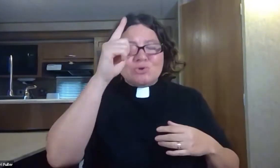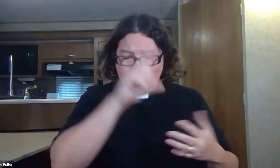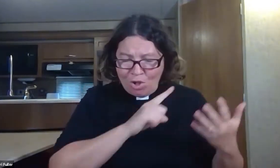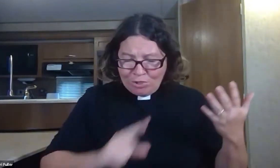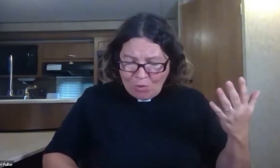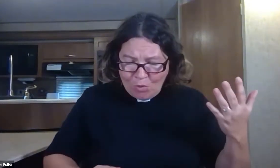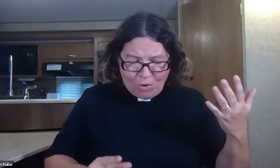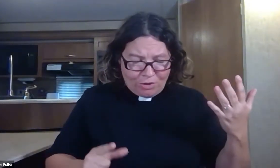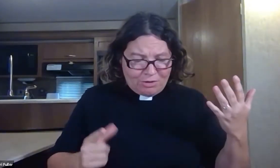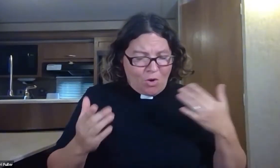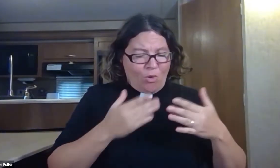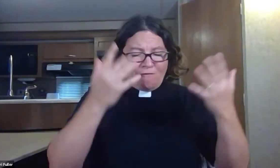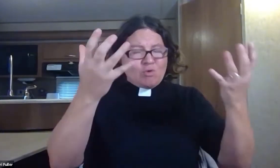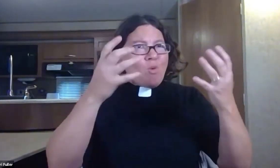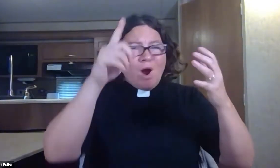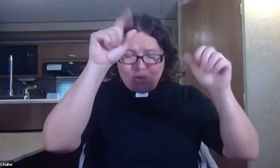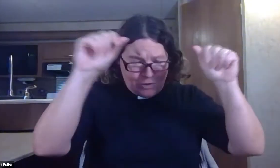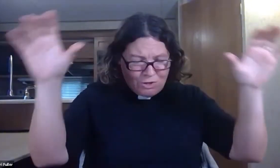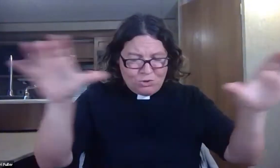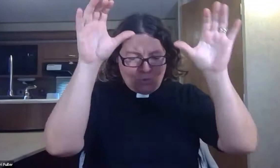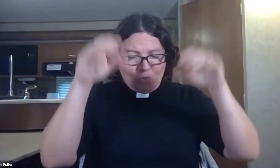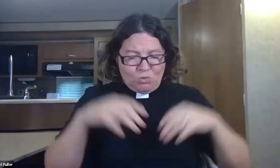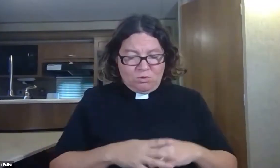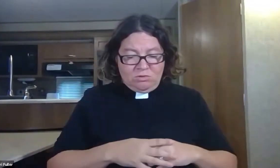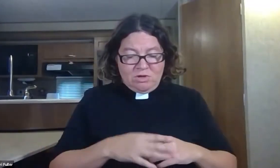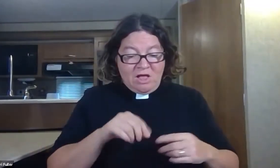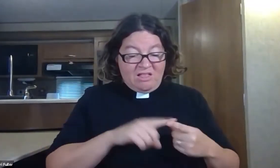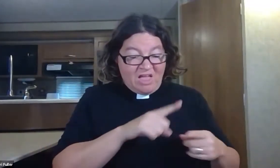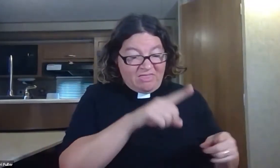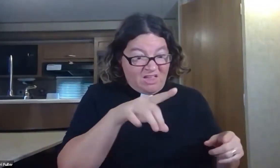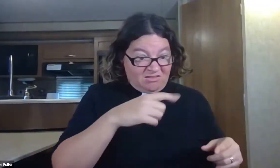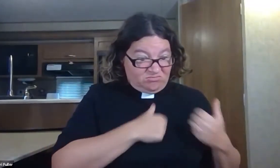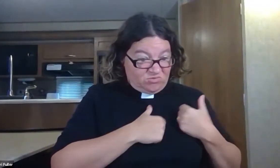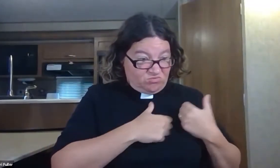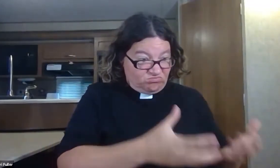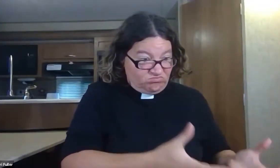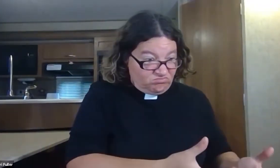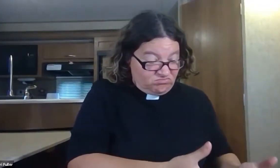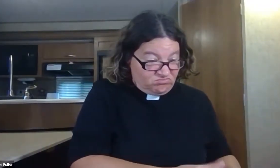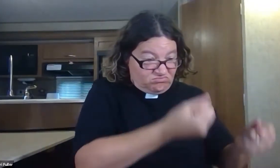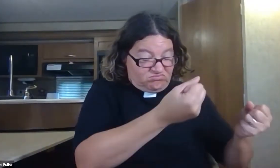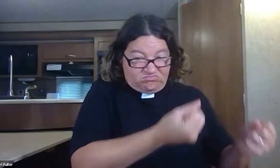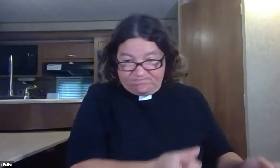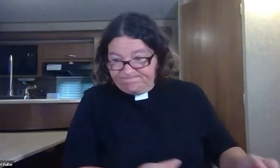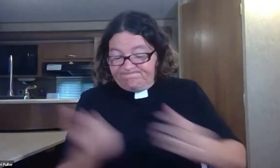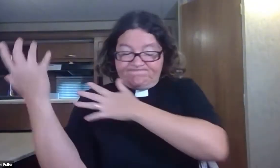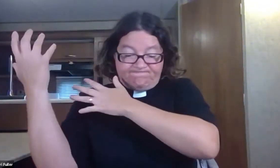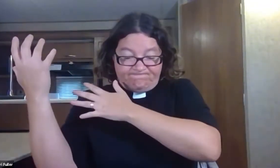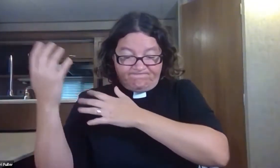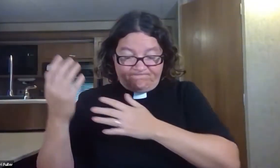don't blame us for innocent blood. You are the Lord. Whatever you want, you can do. Then they picked Jonah up